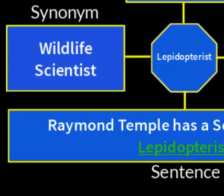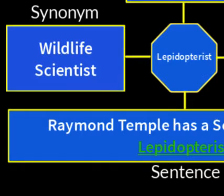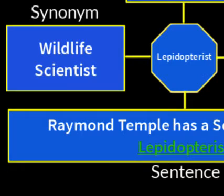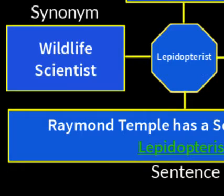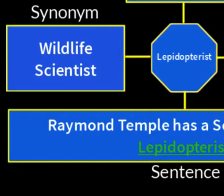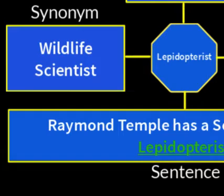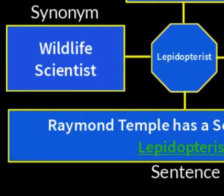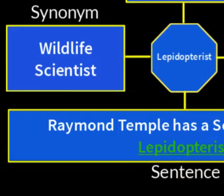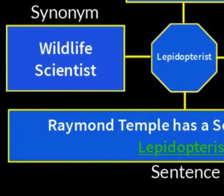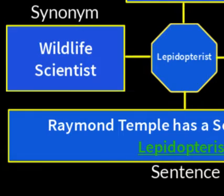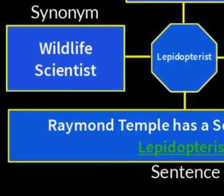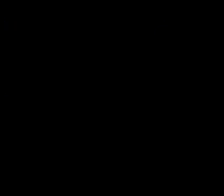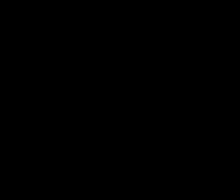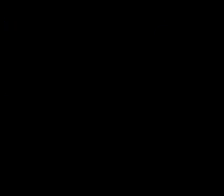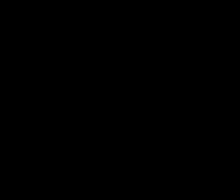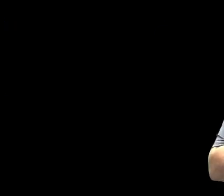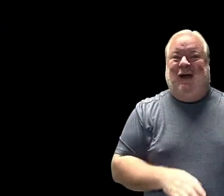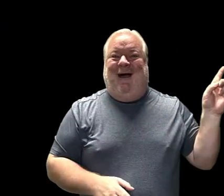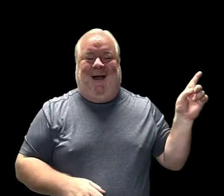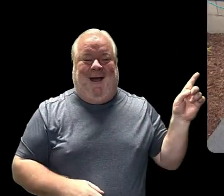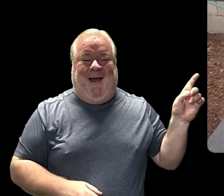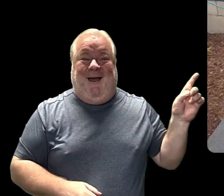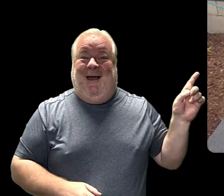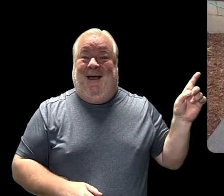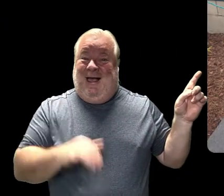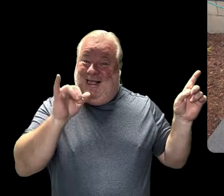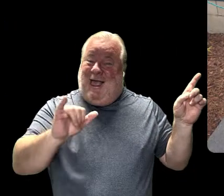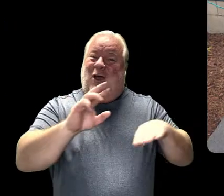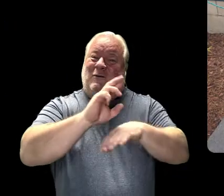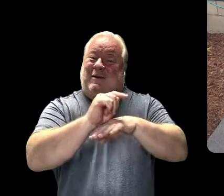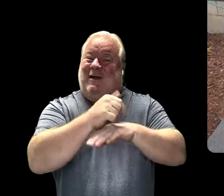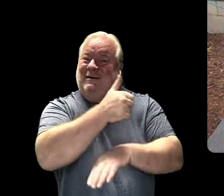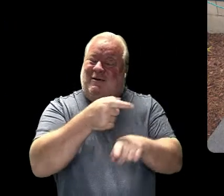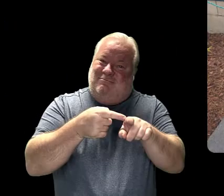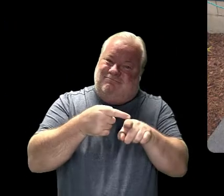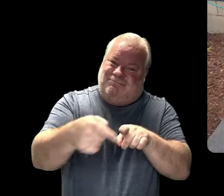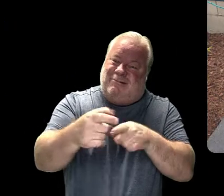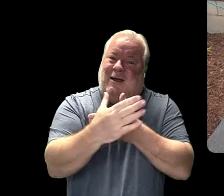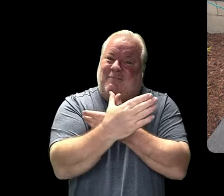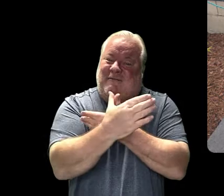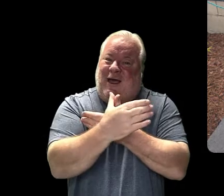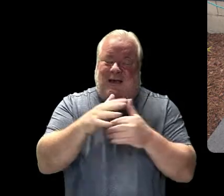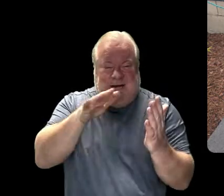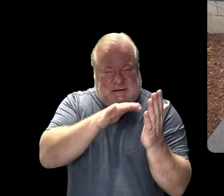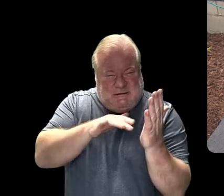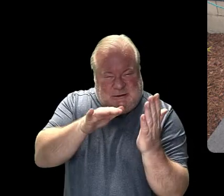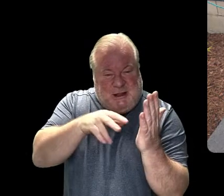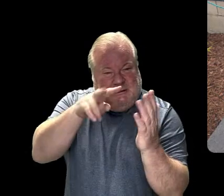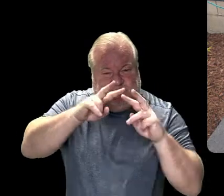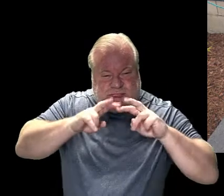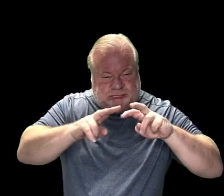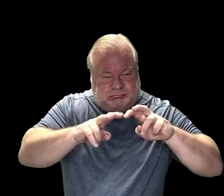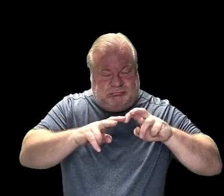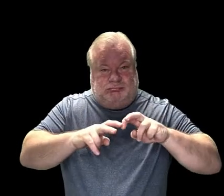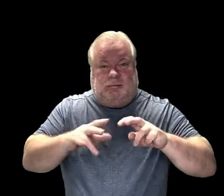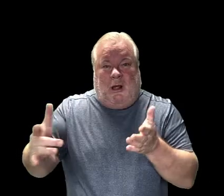Lepidopterist. Here's her picture of our very own Lepidopterist. Lepidopterist.